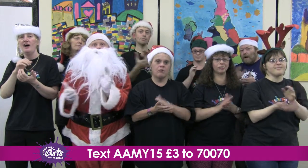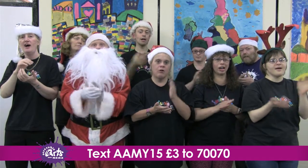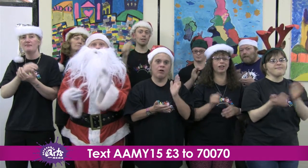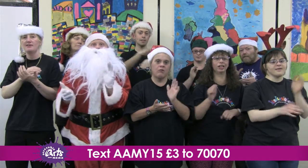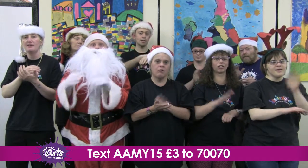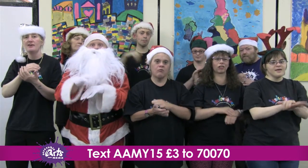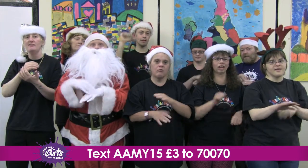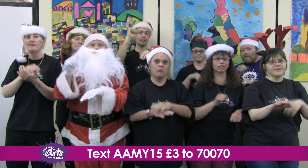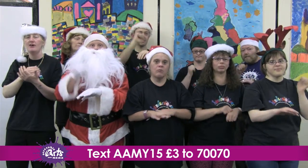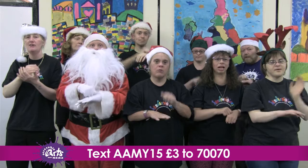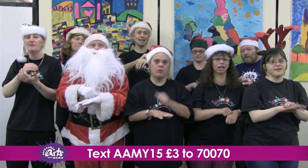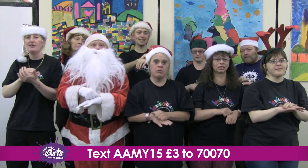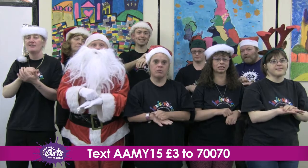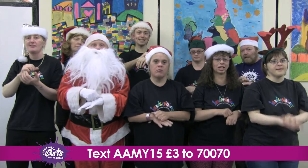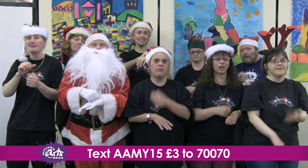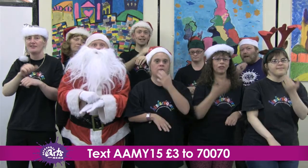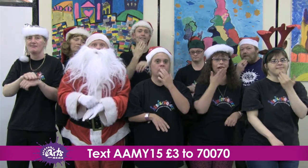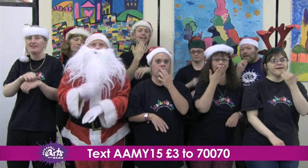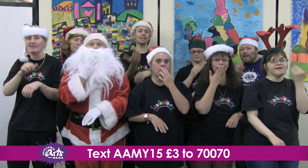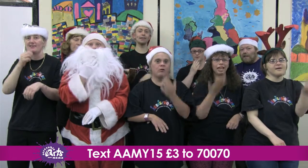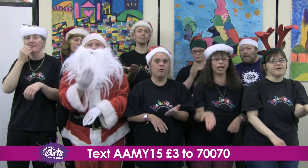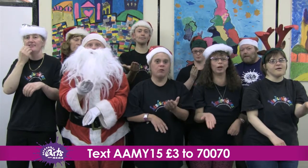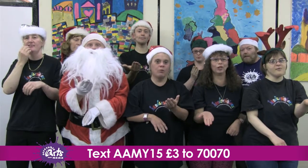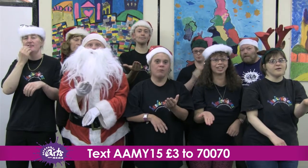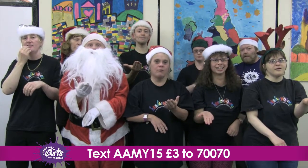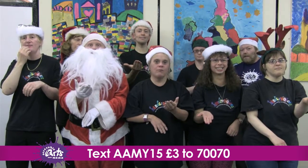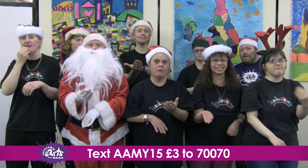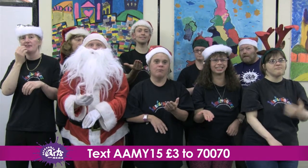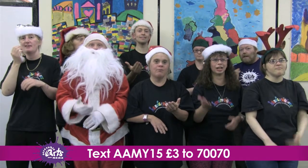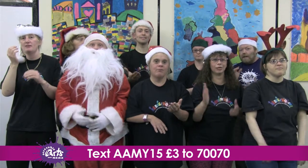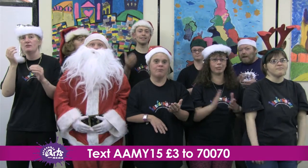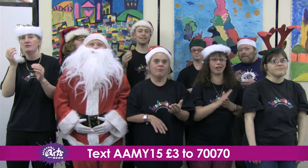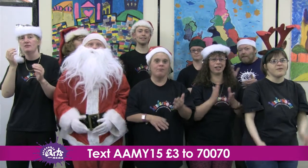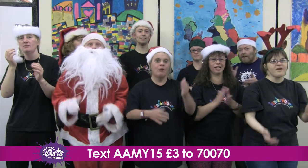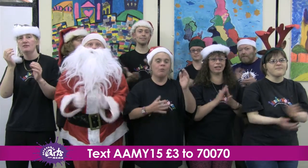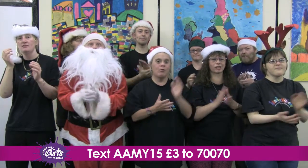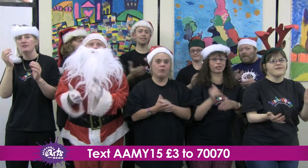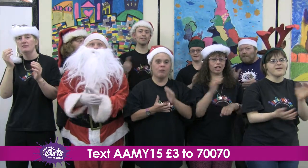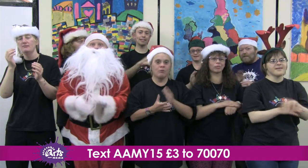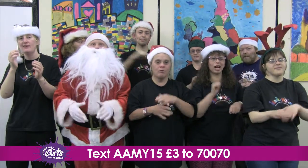Merry Christmas. Thank you. Merry Christmas.